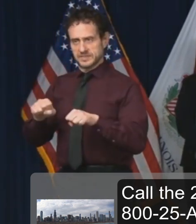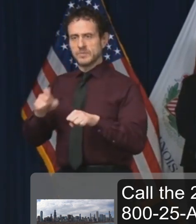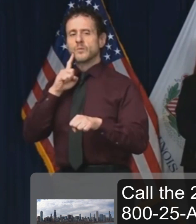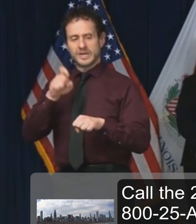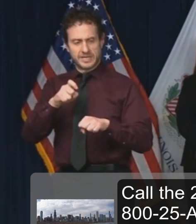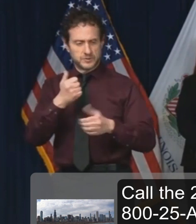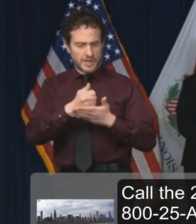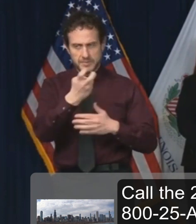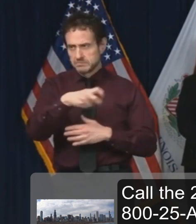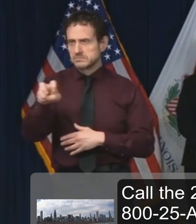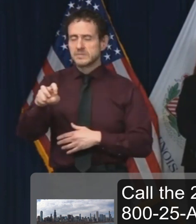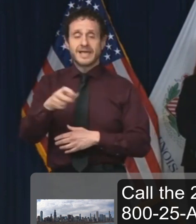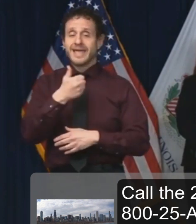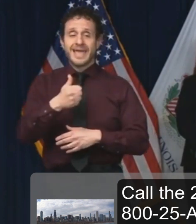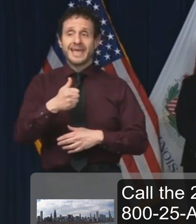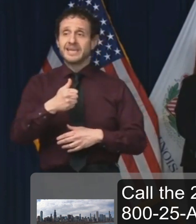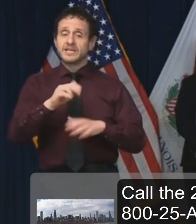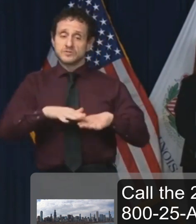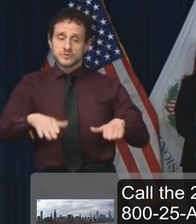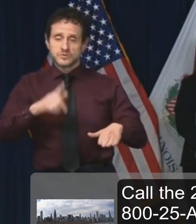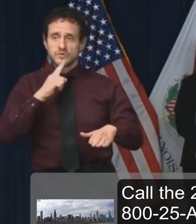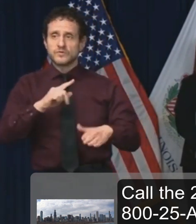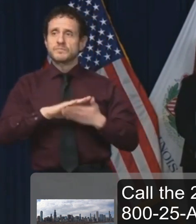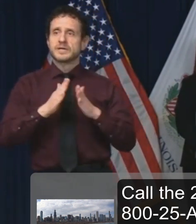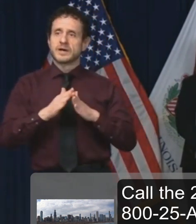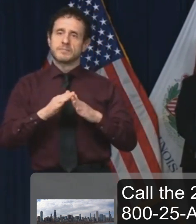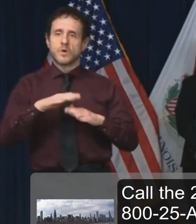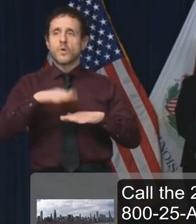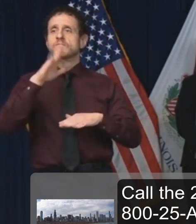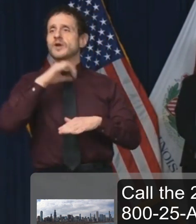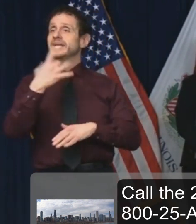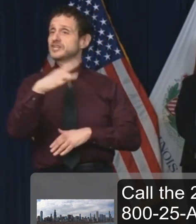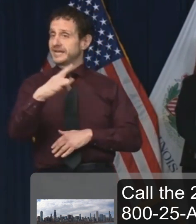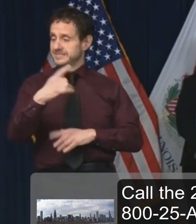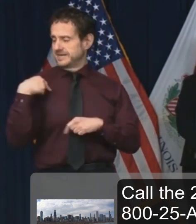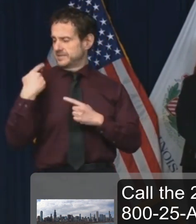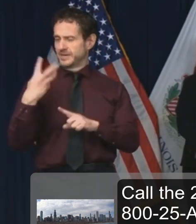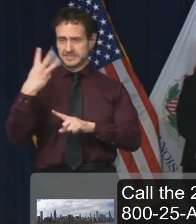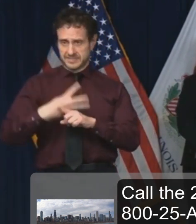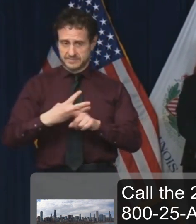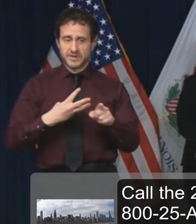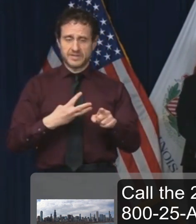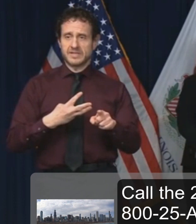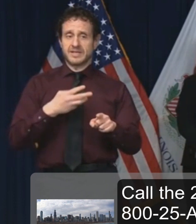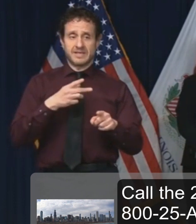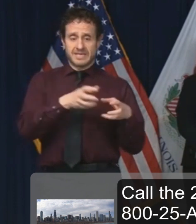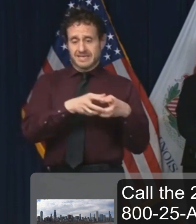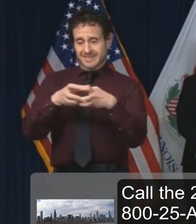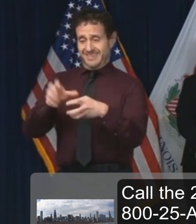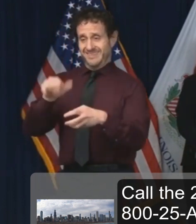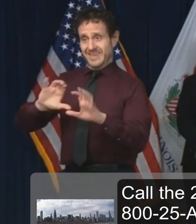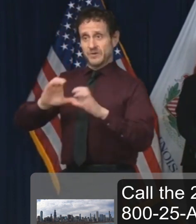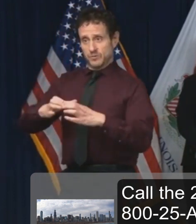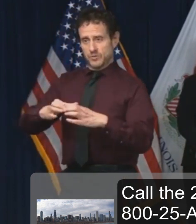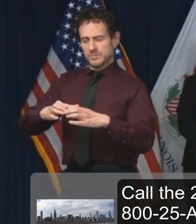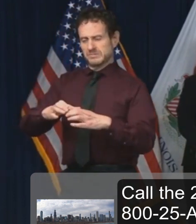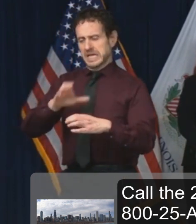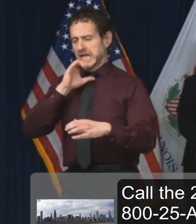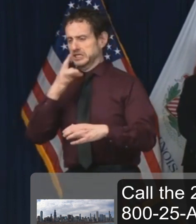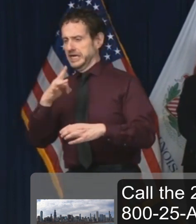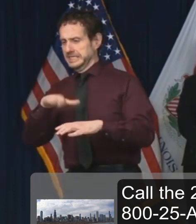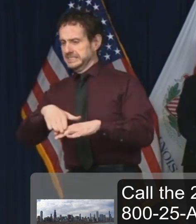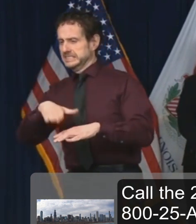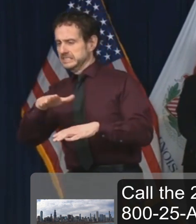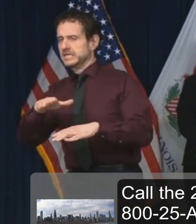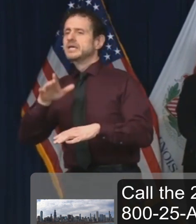any youth that have aged out in the last six months. This particularly vulnerable population needs the help of housing and